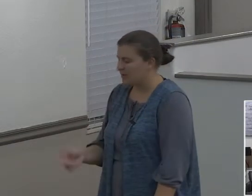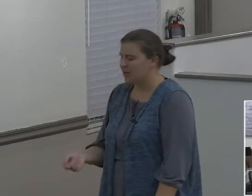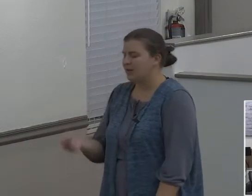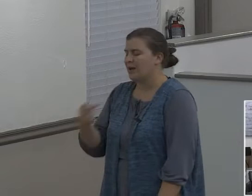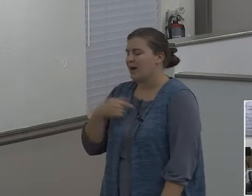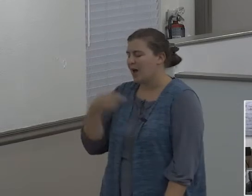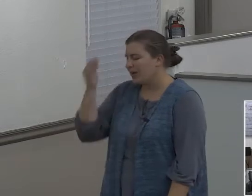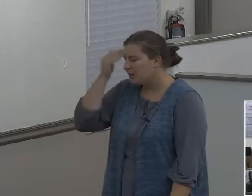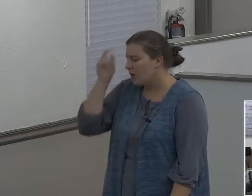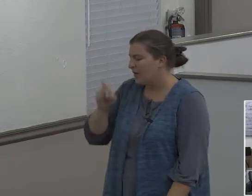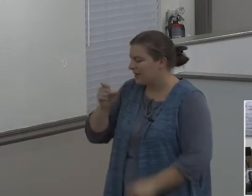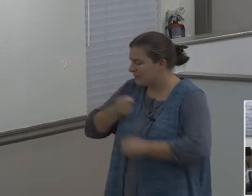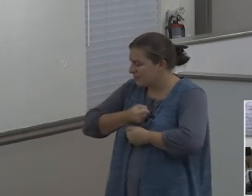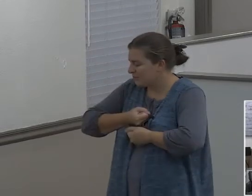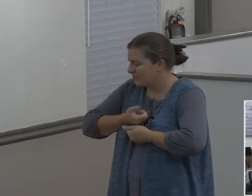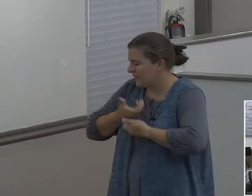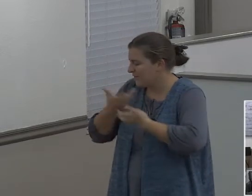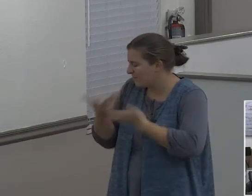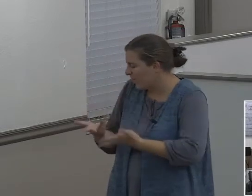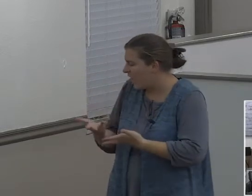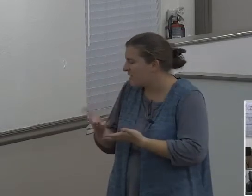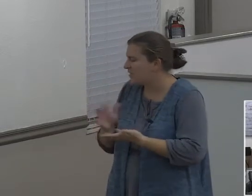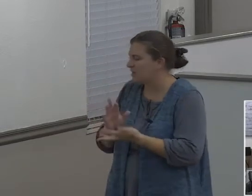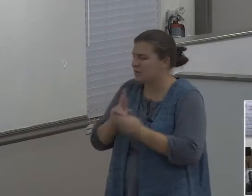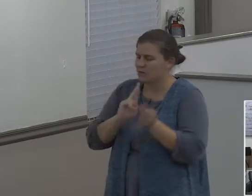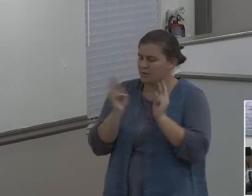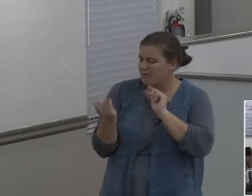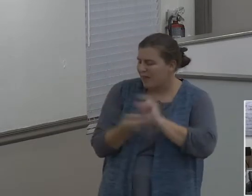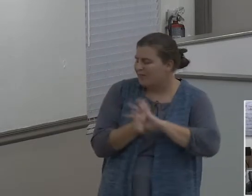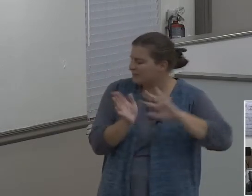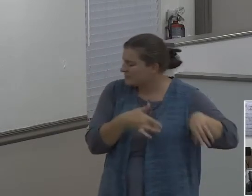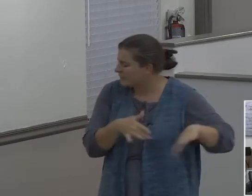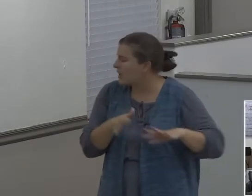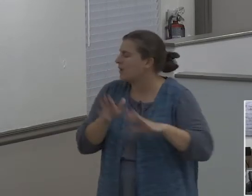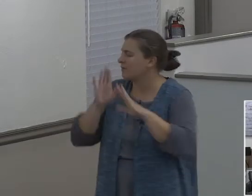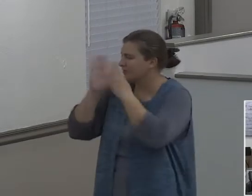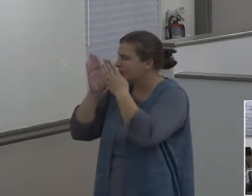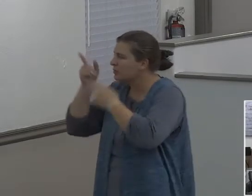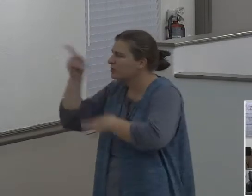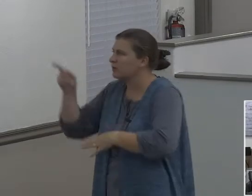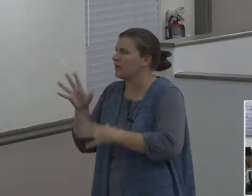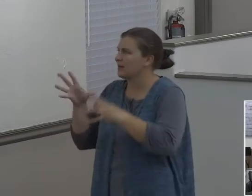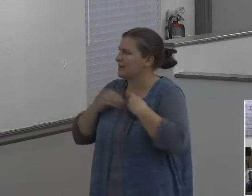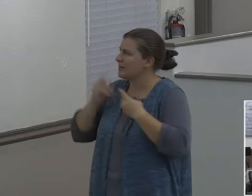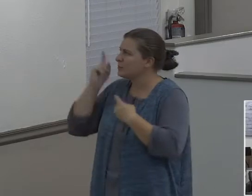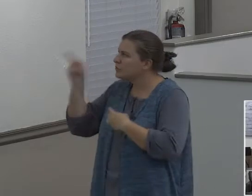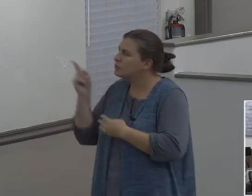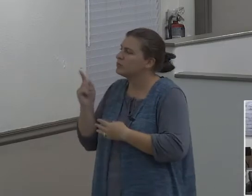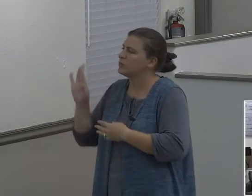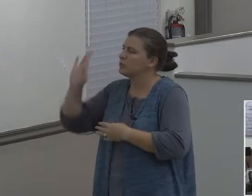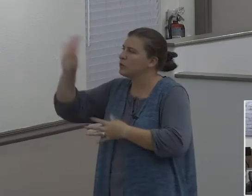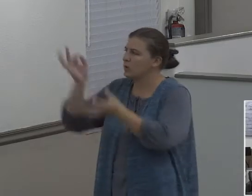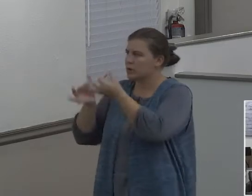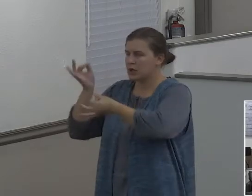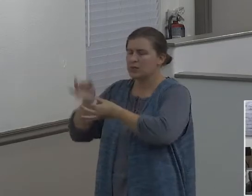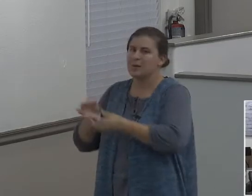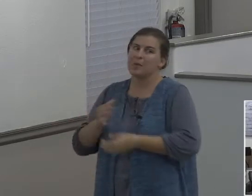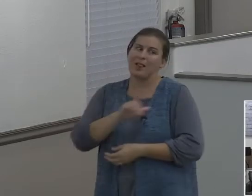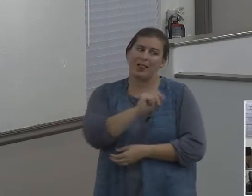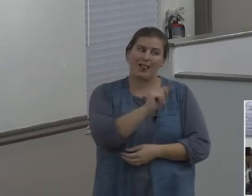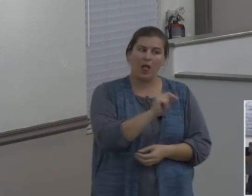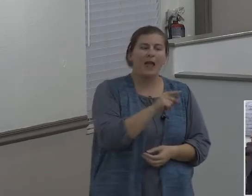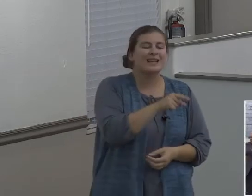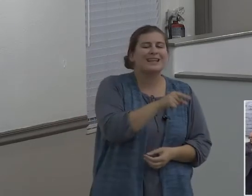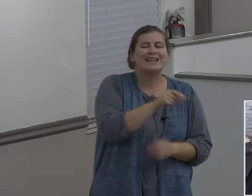and I need to repent. I turn away from this. See, that's the question. What Lot did was he just kept turning away from that conscience. He kept turning